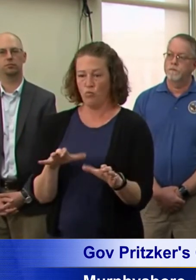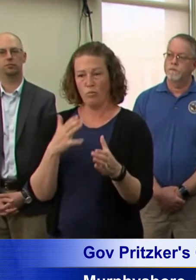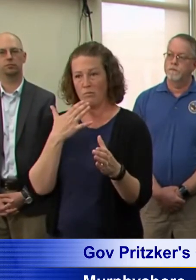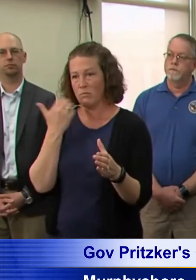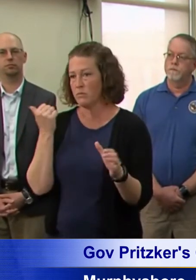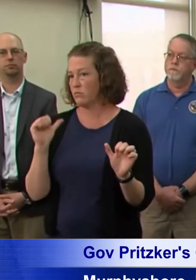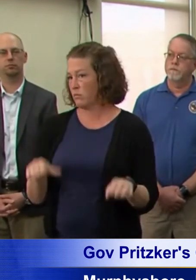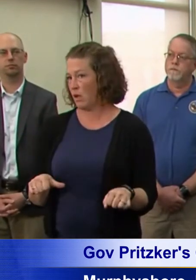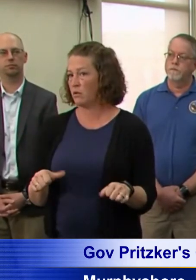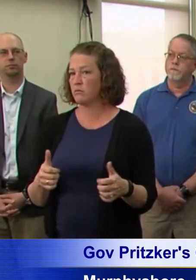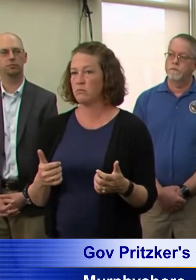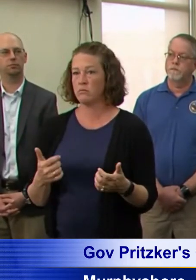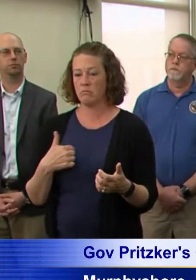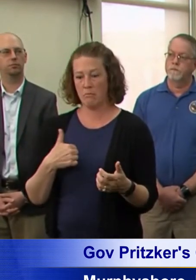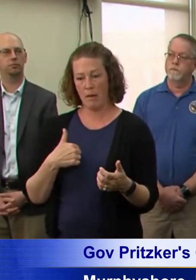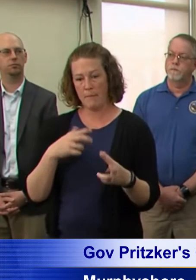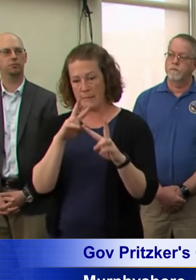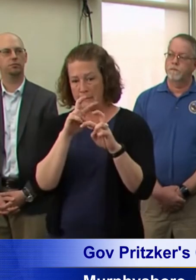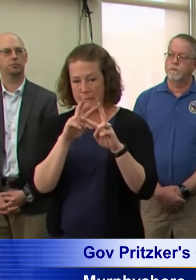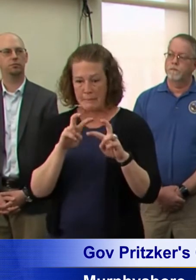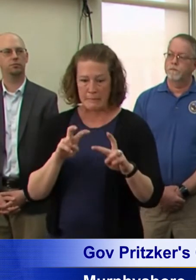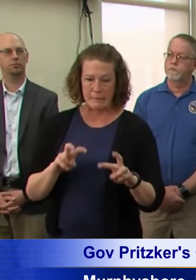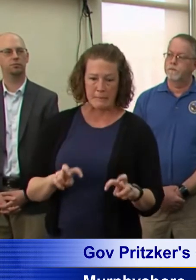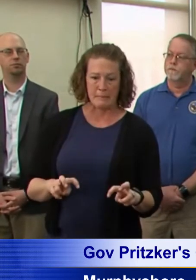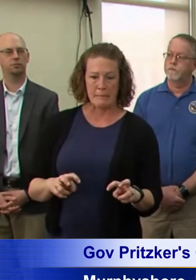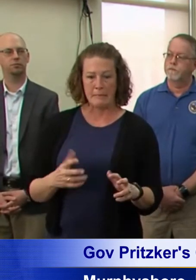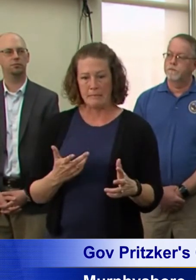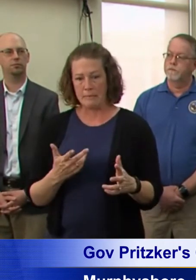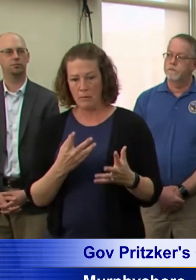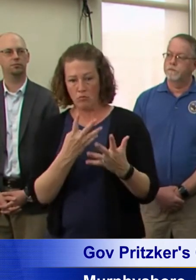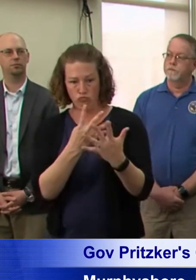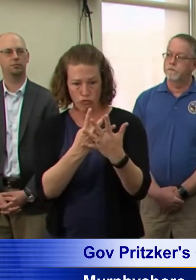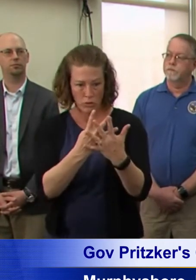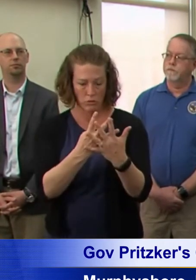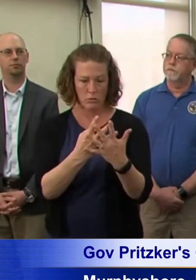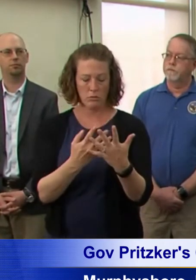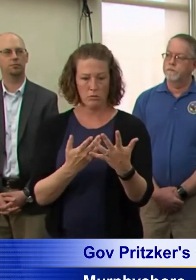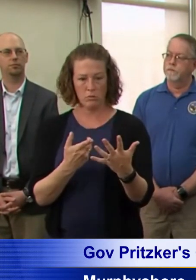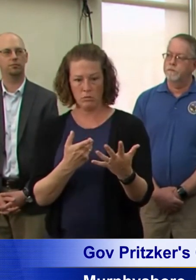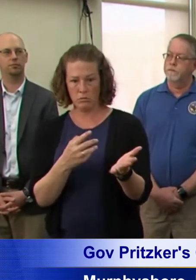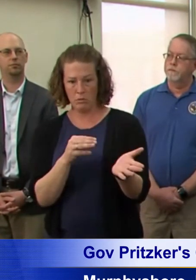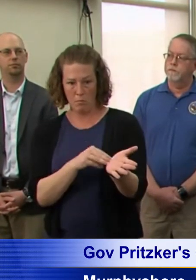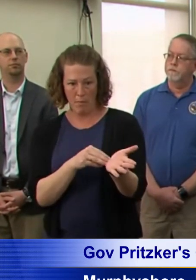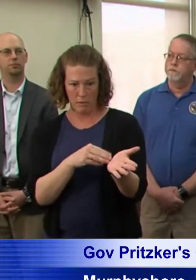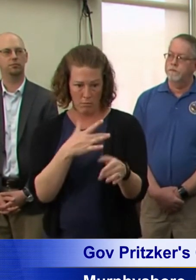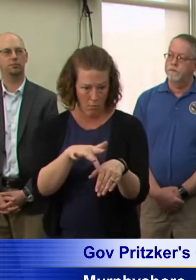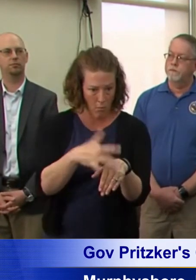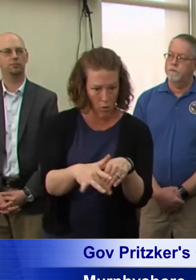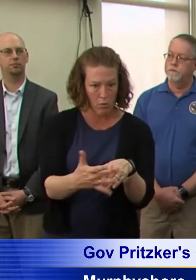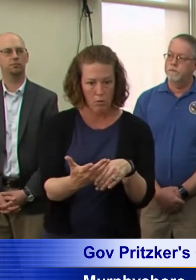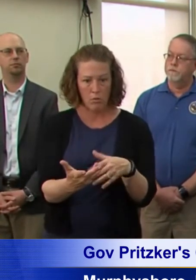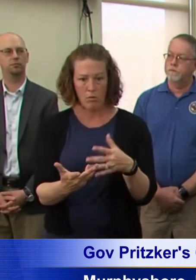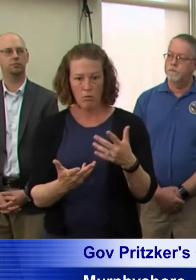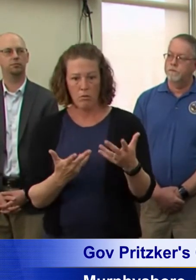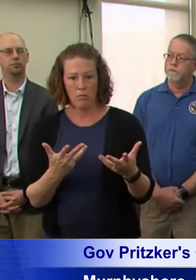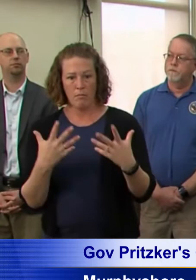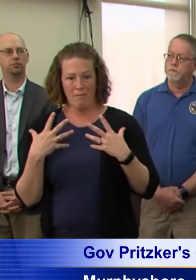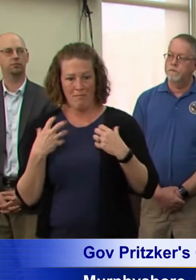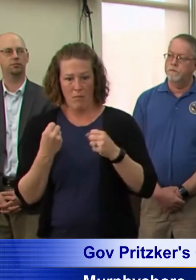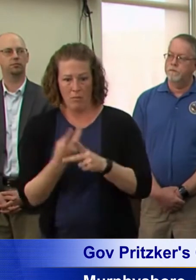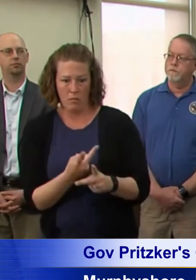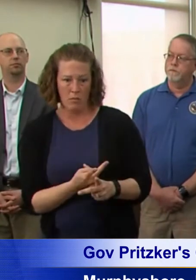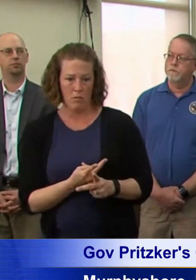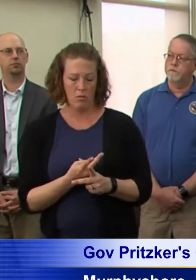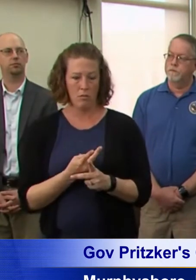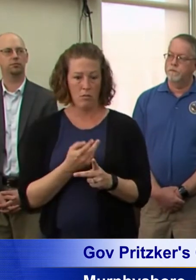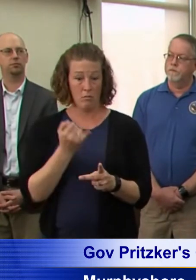uh, our prisons and, uh, and the healthcare. That's available in those prisons as well as, um, you know, how we can isolate people.